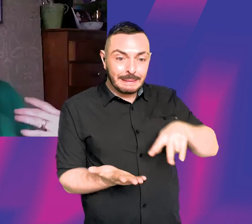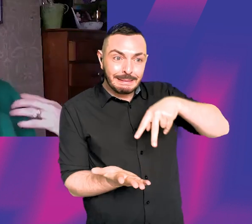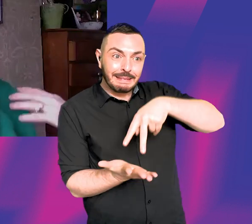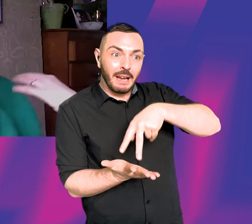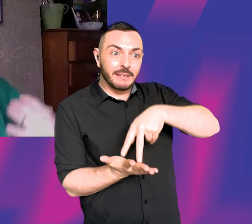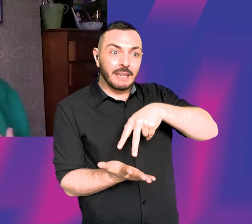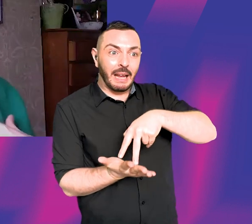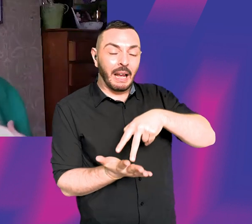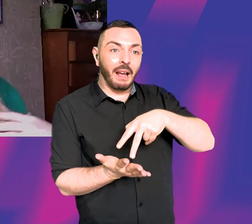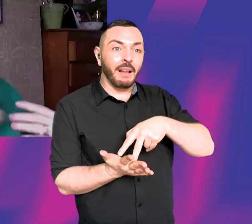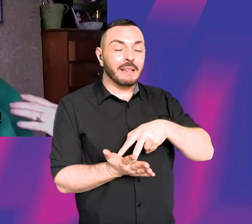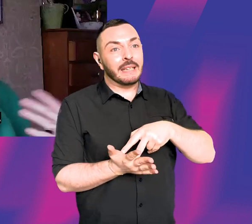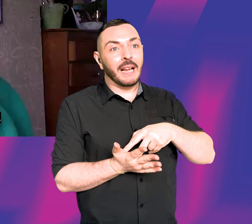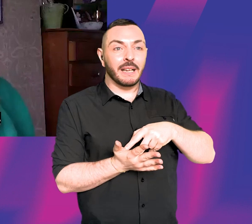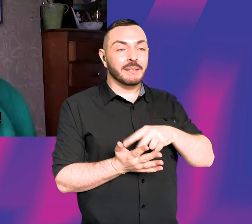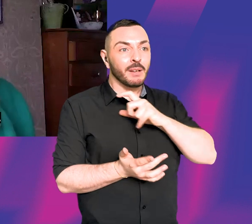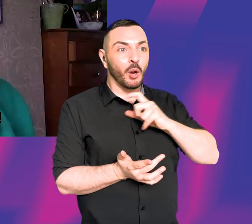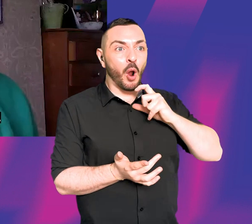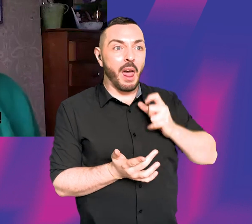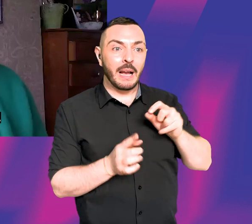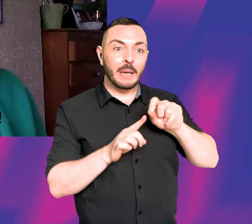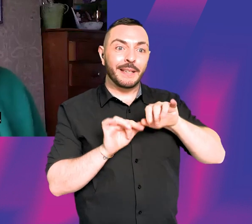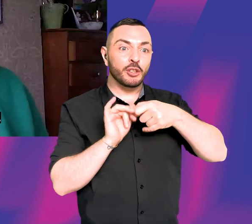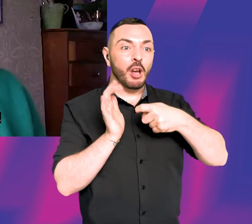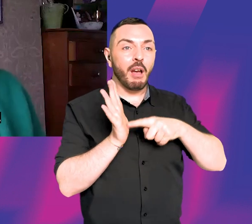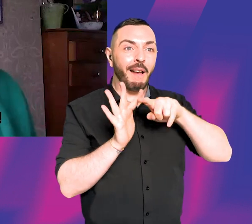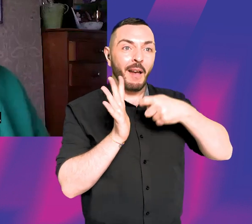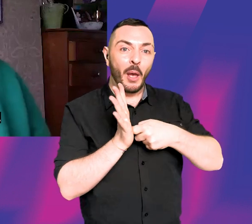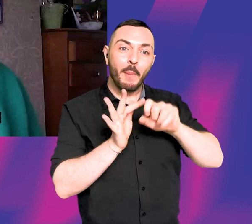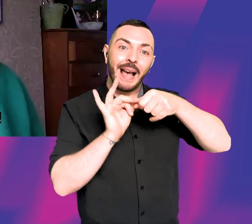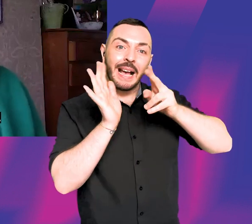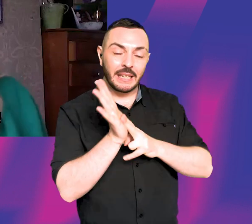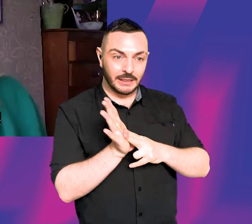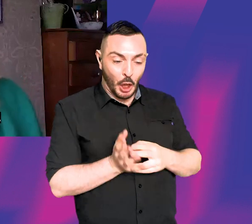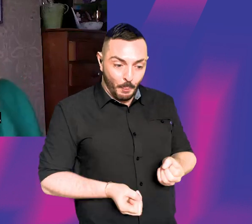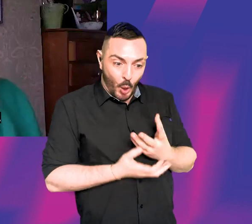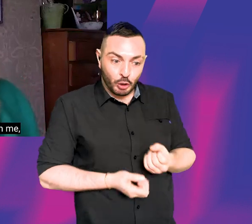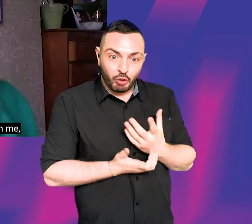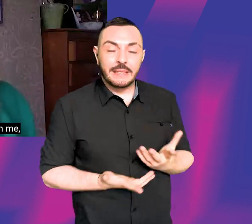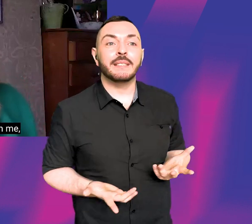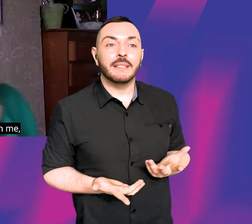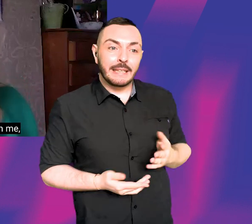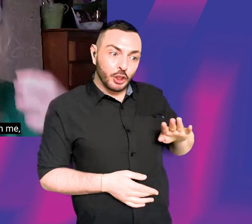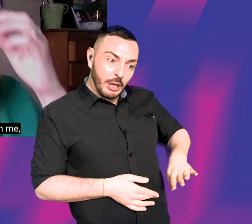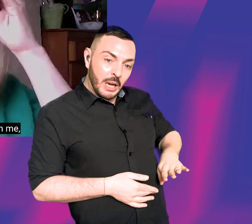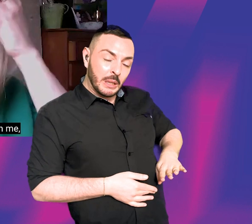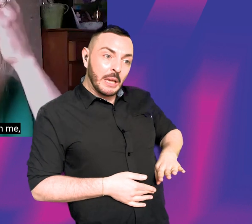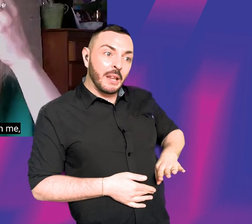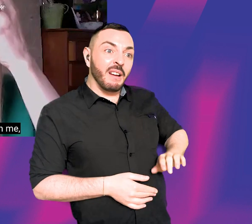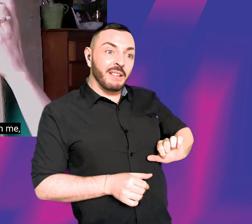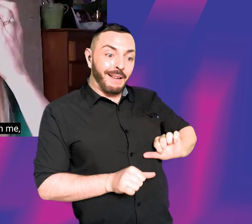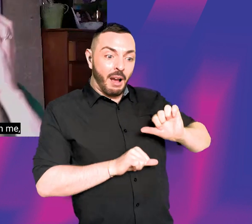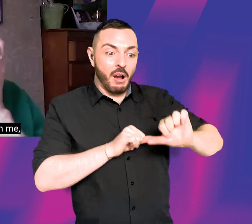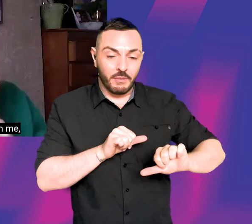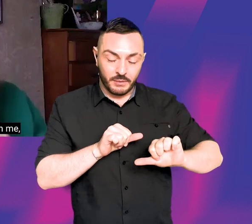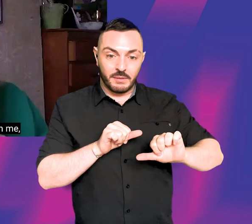a kind of Peter Pan collar, like a big collar, reciting poetry, like as a child, basically, to then being in an environment